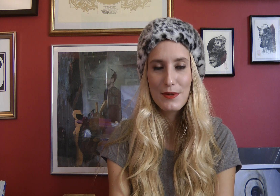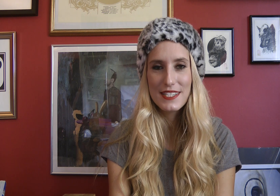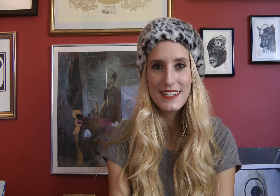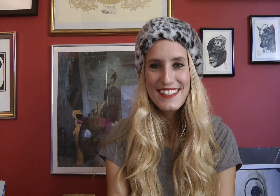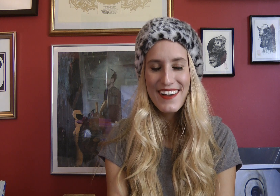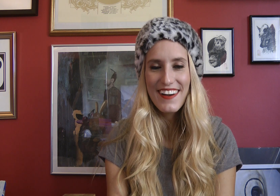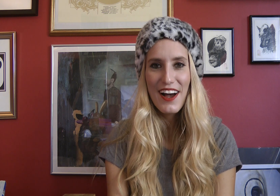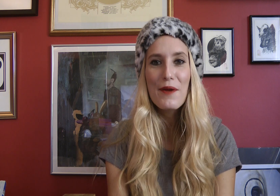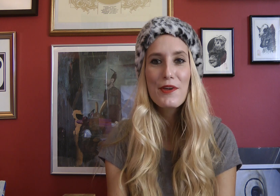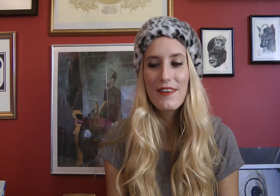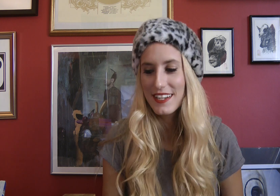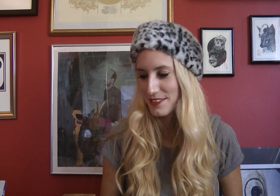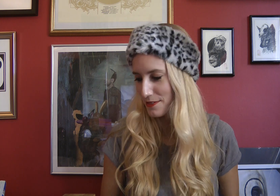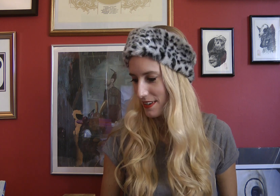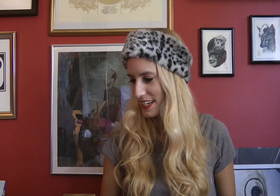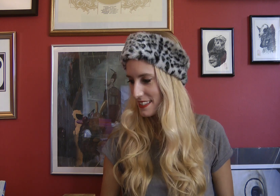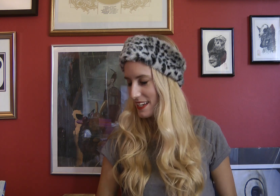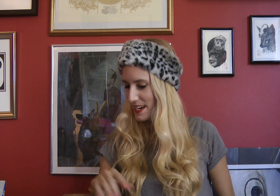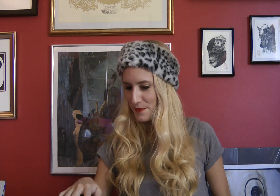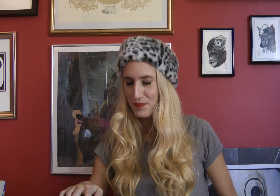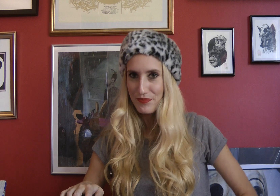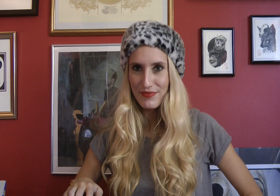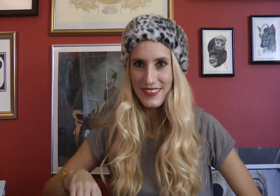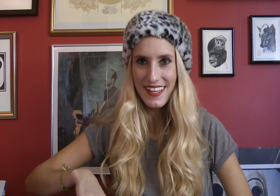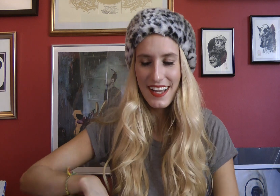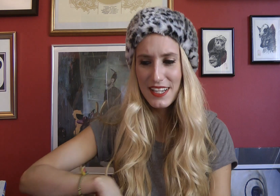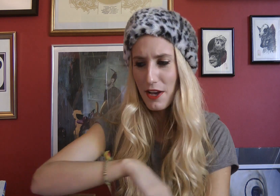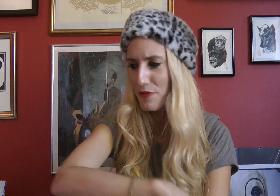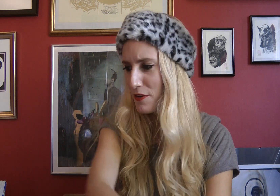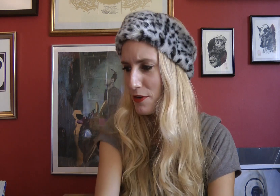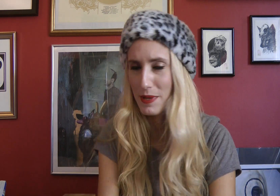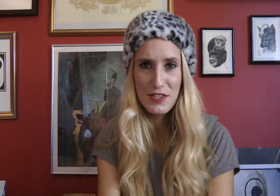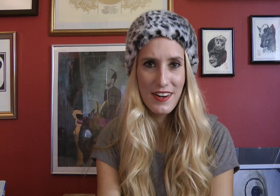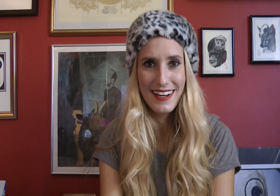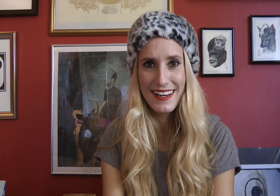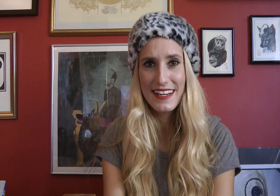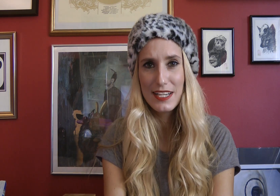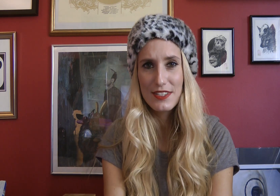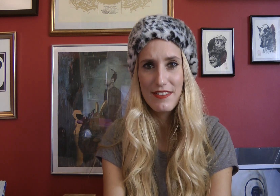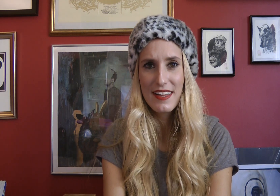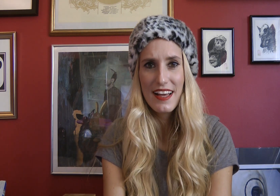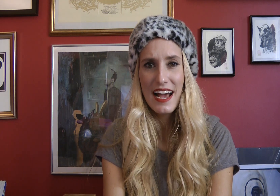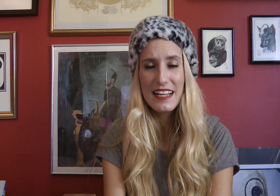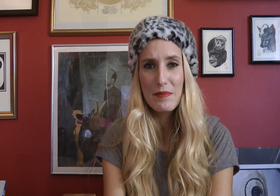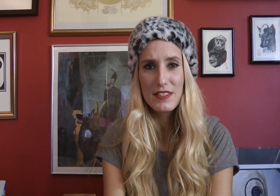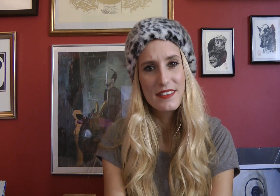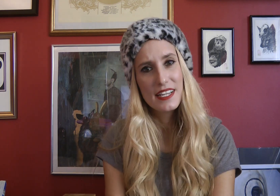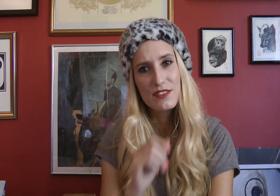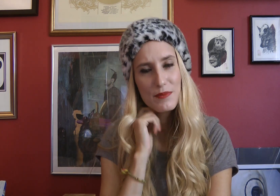questions. So I hope you guys are all right. I know a few of you have been struggling lately because I've had emails and things from